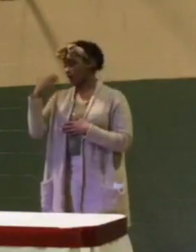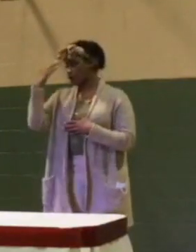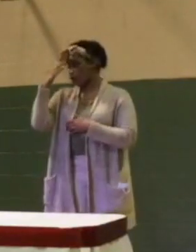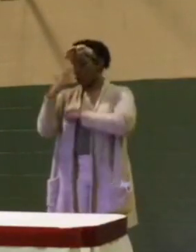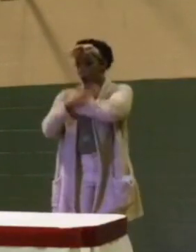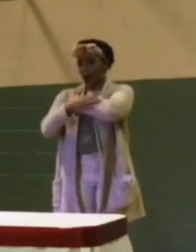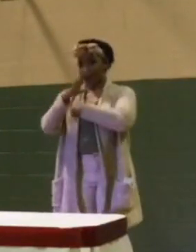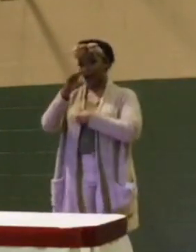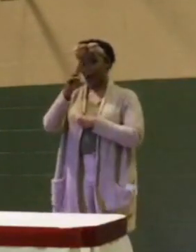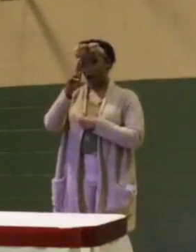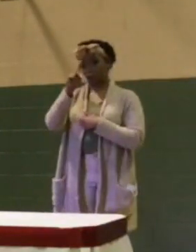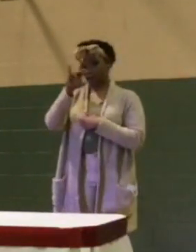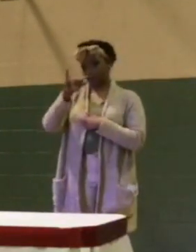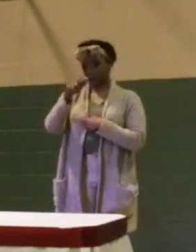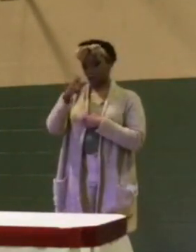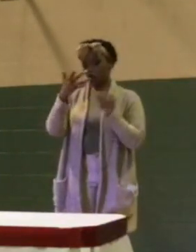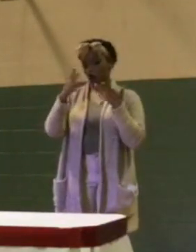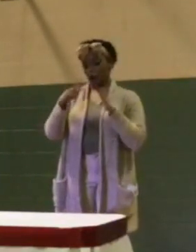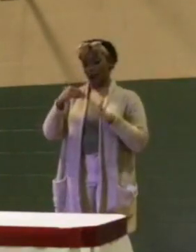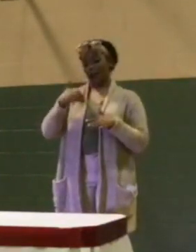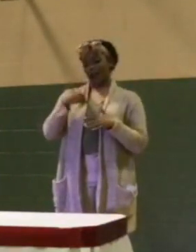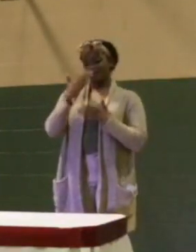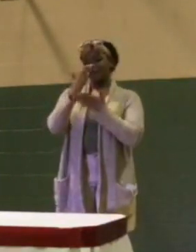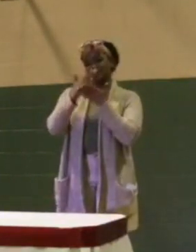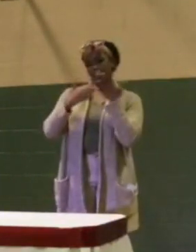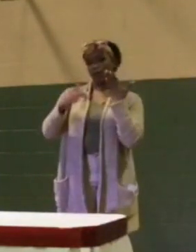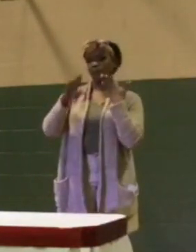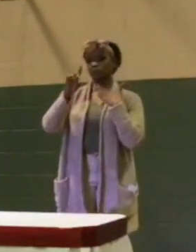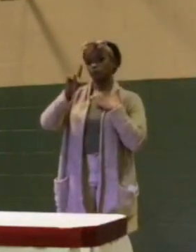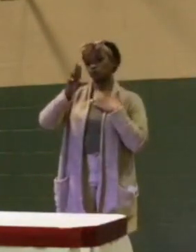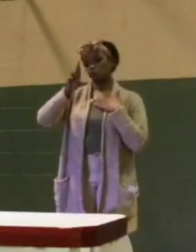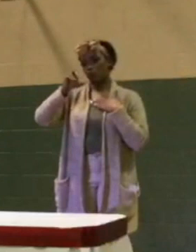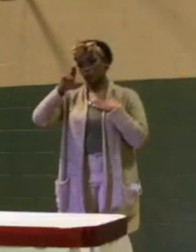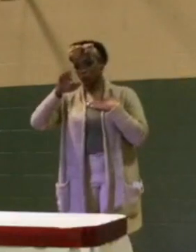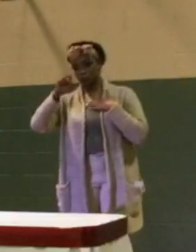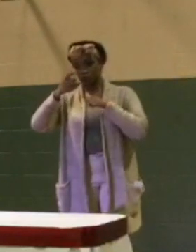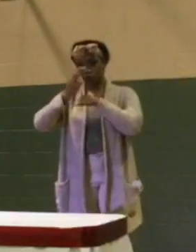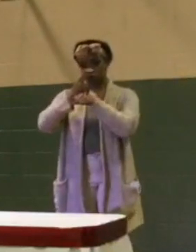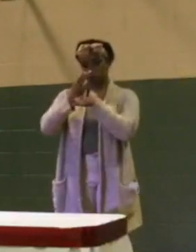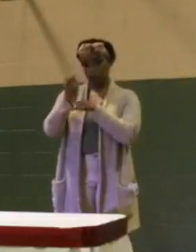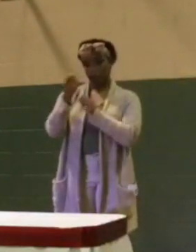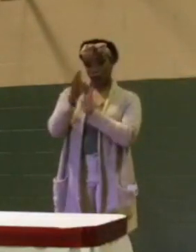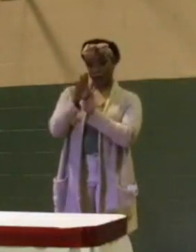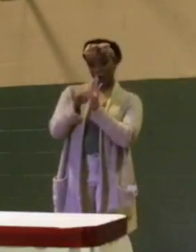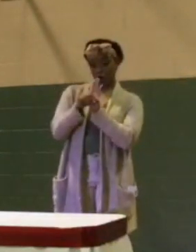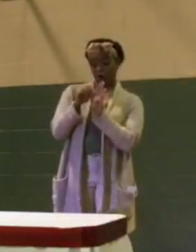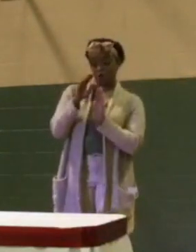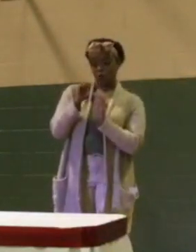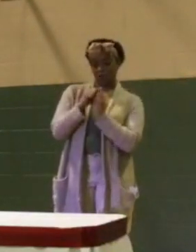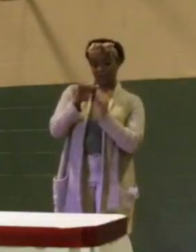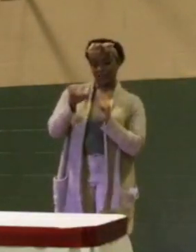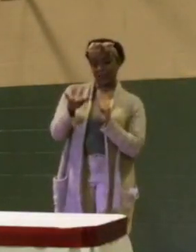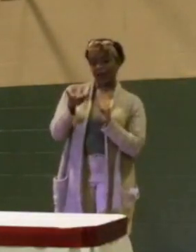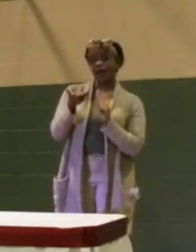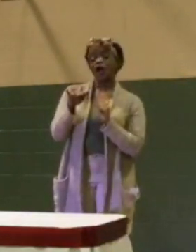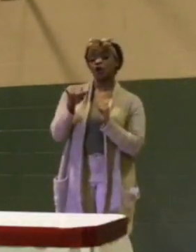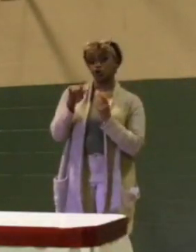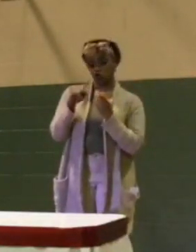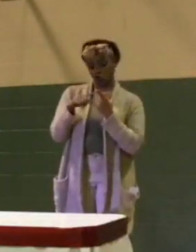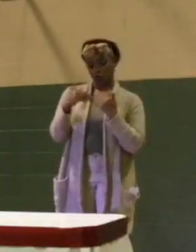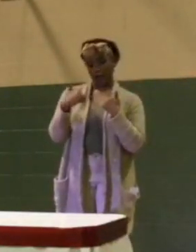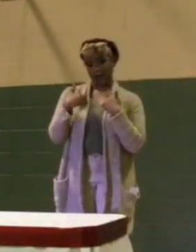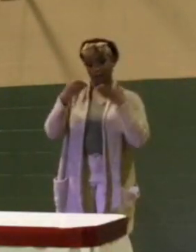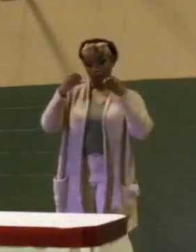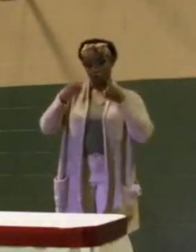some people who are droned, so a little bit of, or drone certified, so a little background on that. In order to have anybody controlling